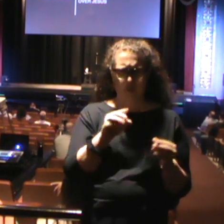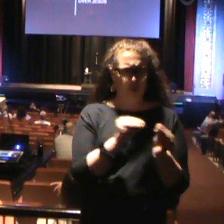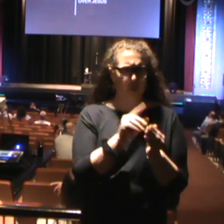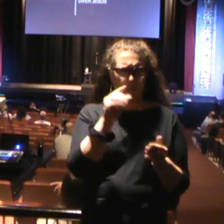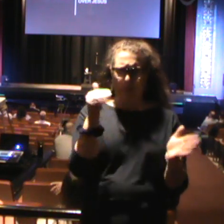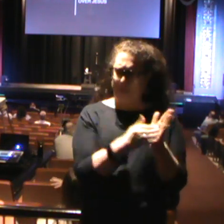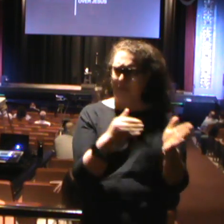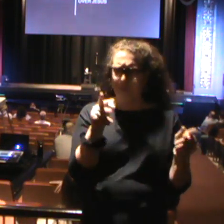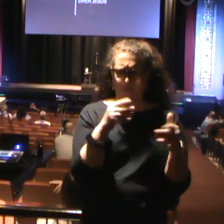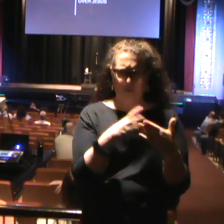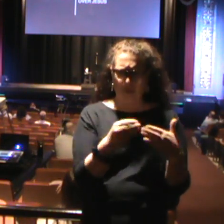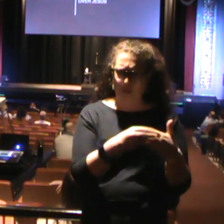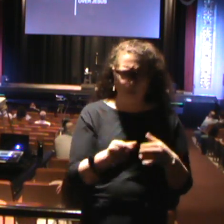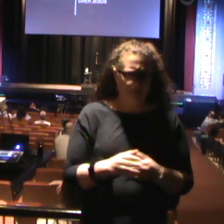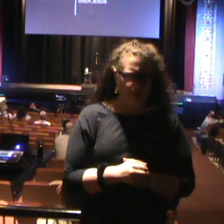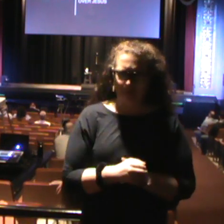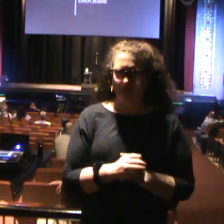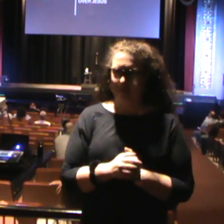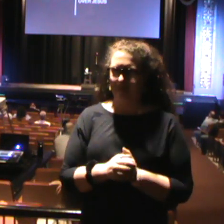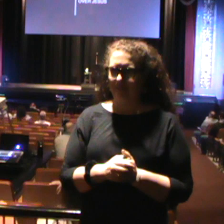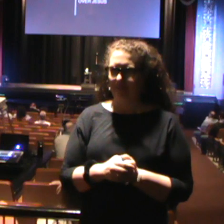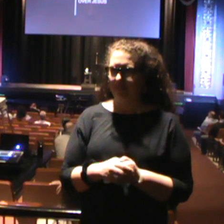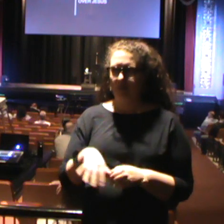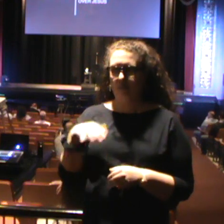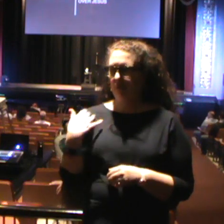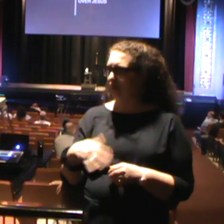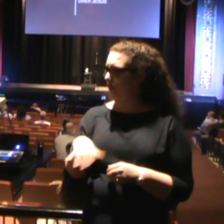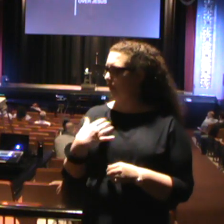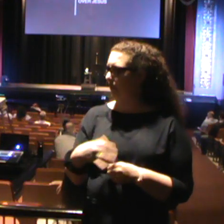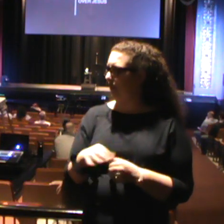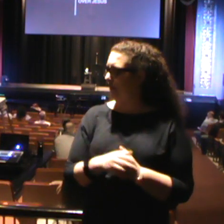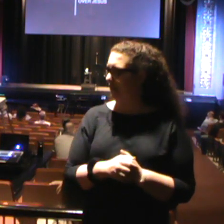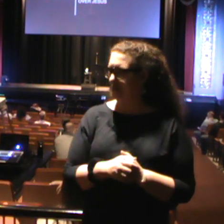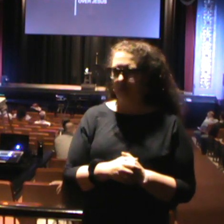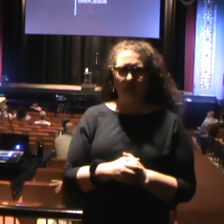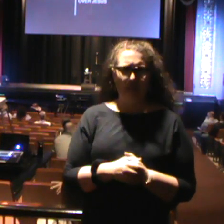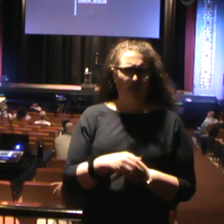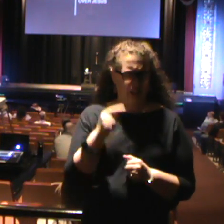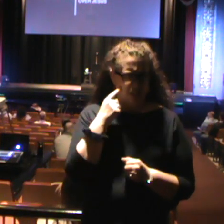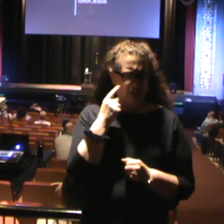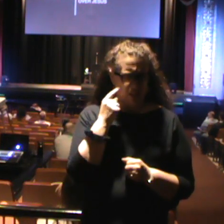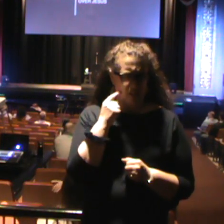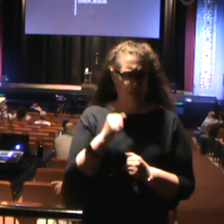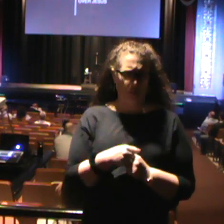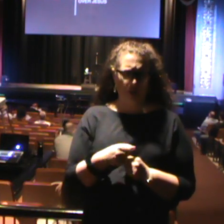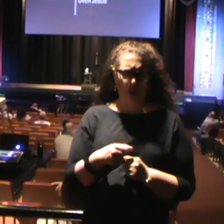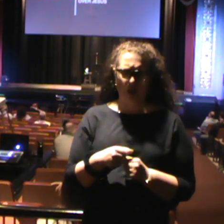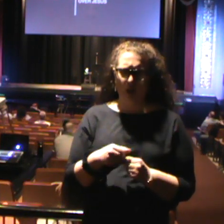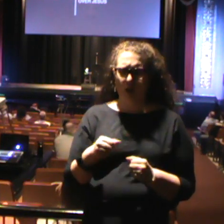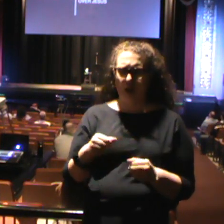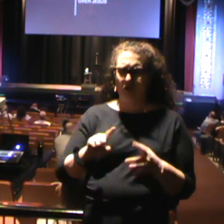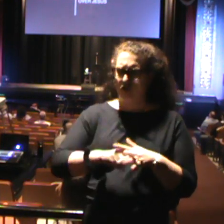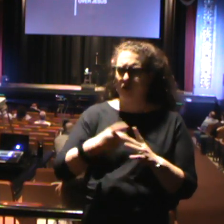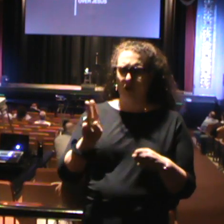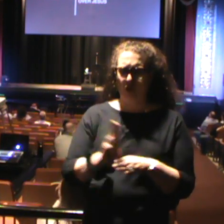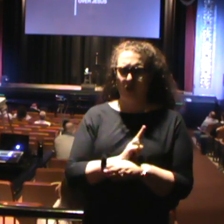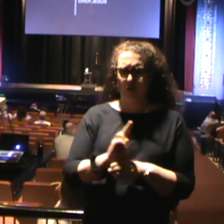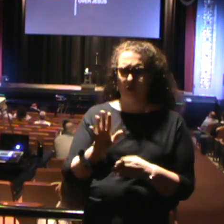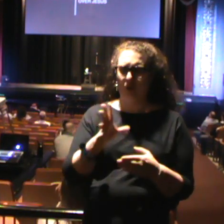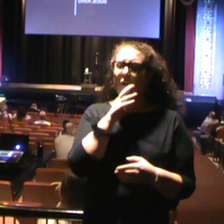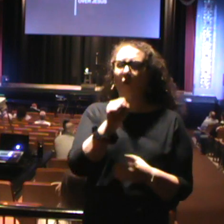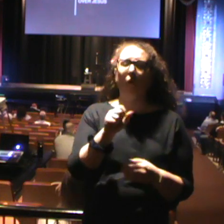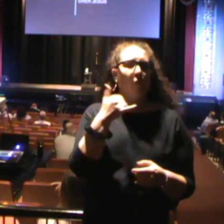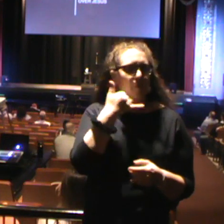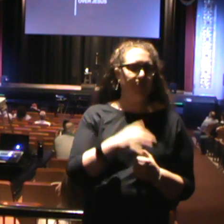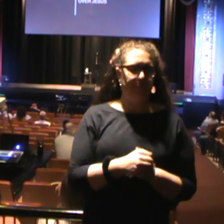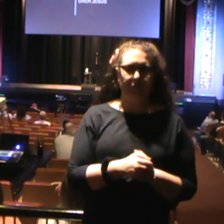don't even know, all right? I'm going back to the Blackberry. But I think that, I think that we get